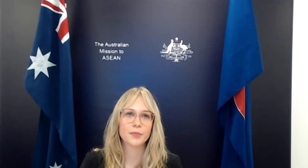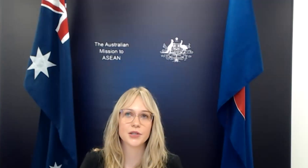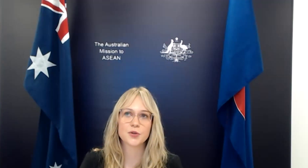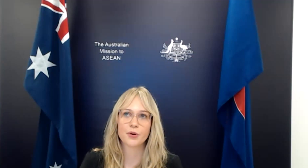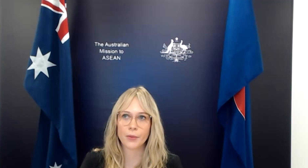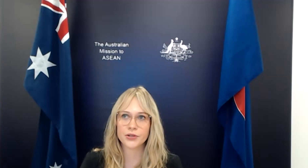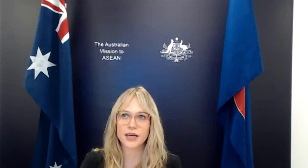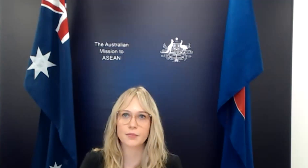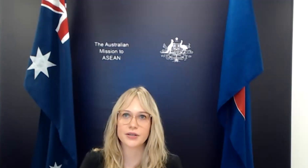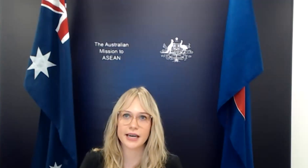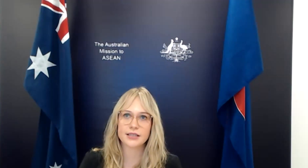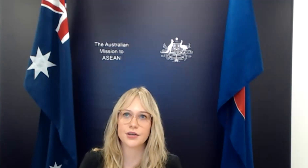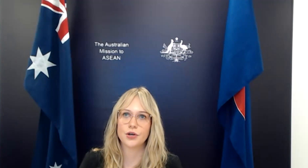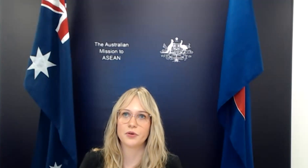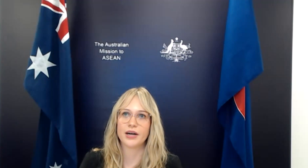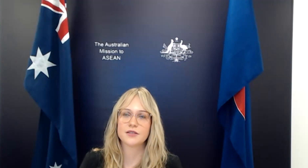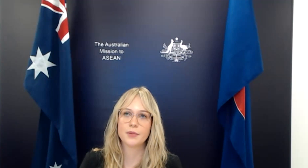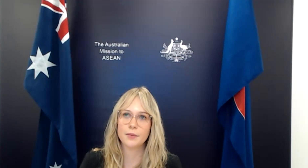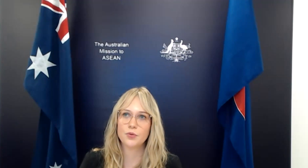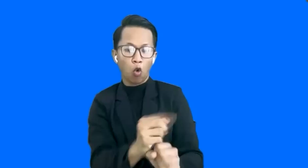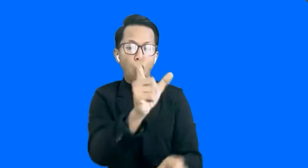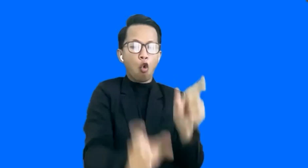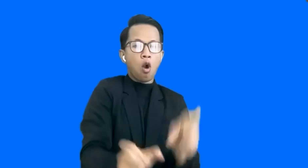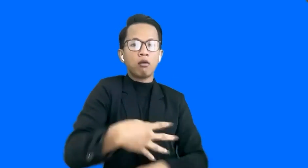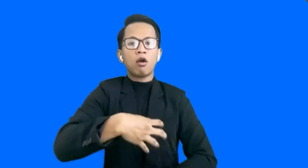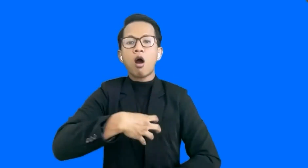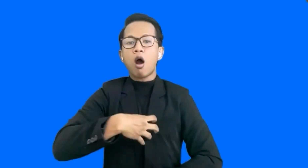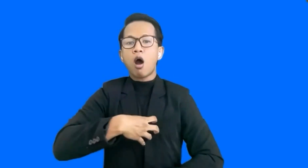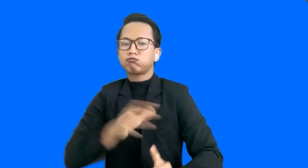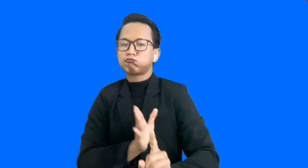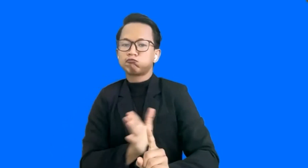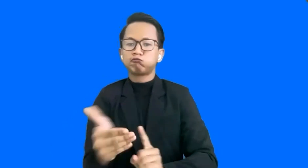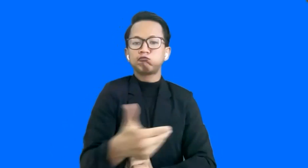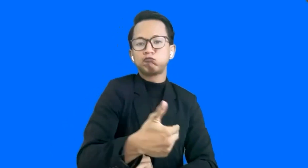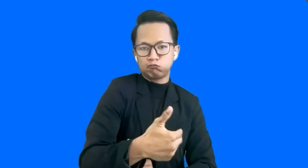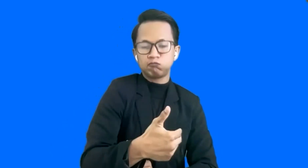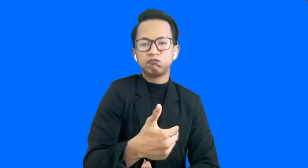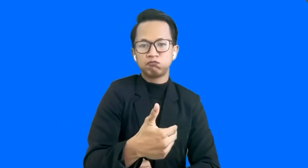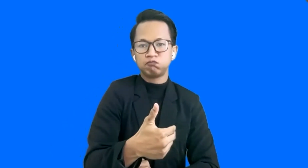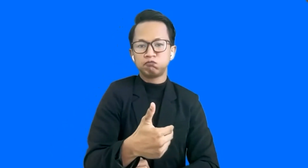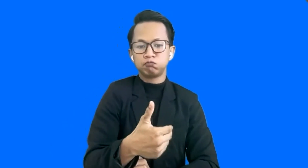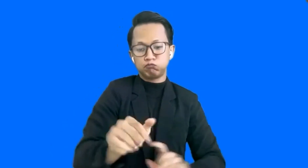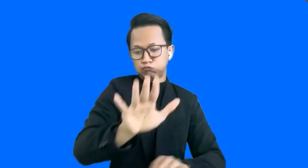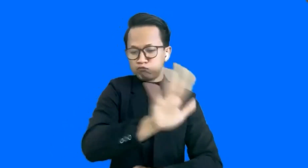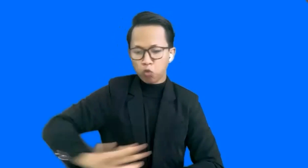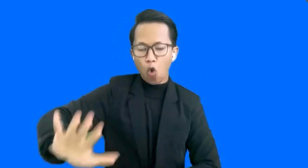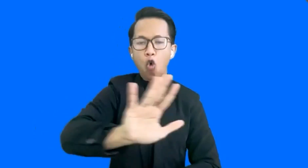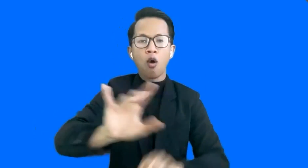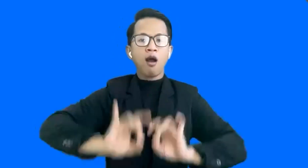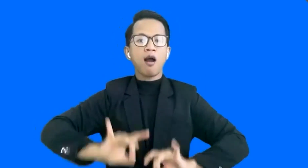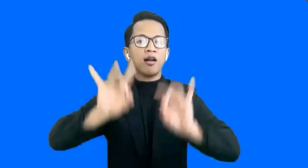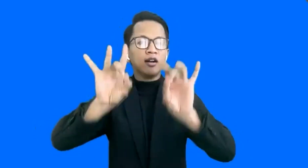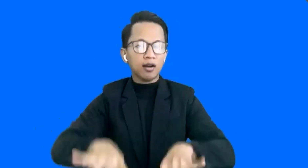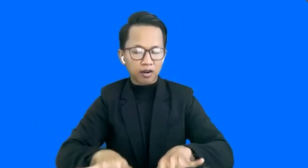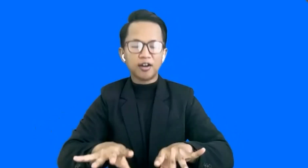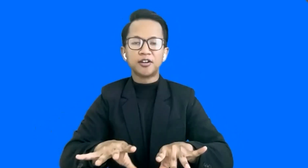our commitment to promote and protect the human rights of people with disability across Australia, including through our foreign